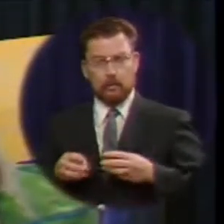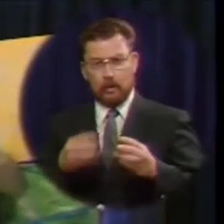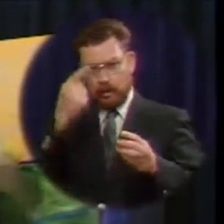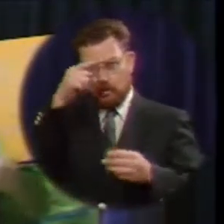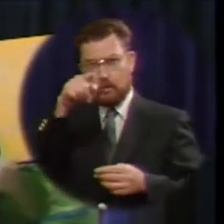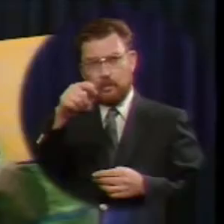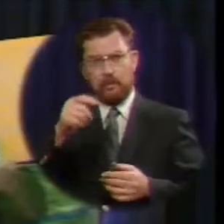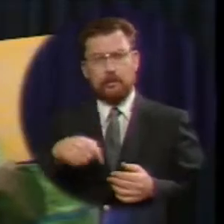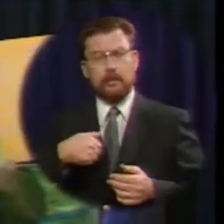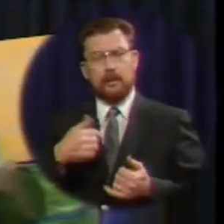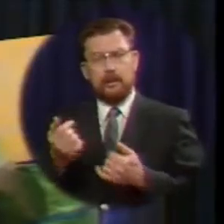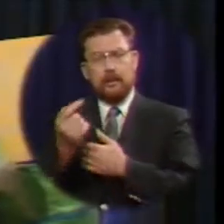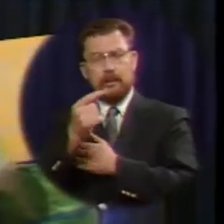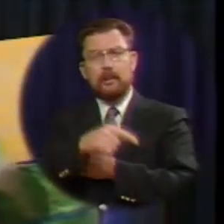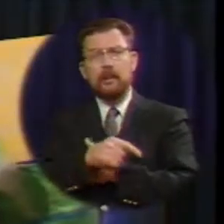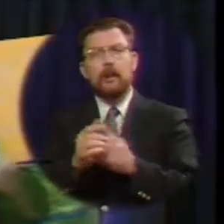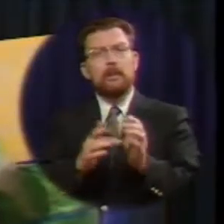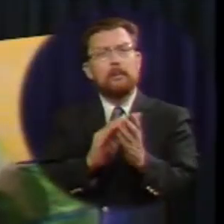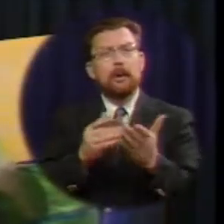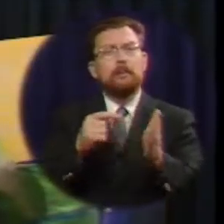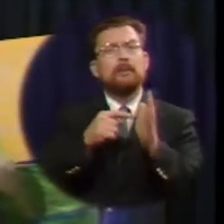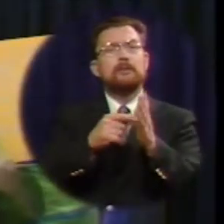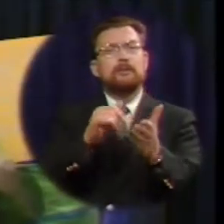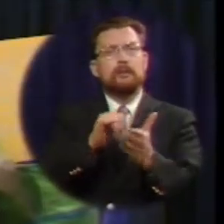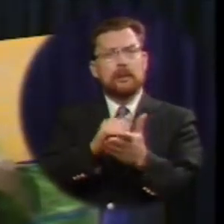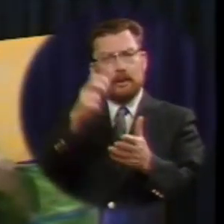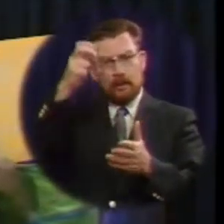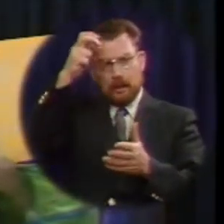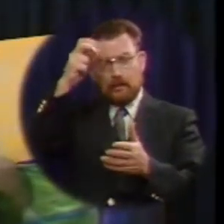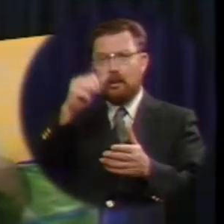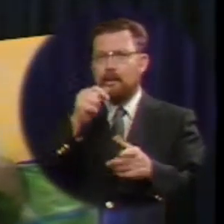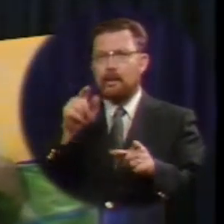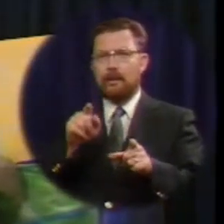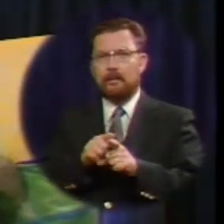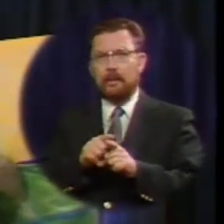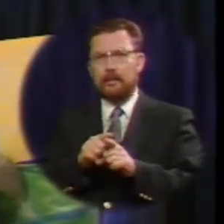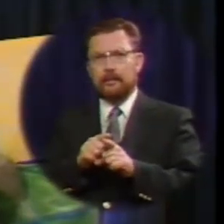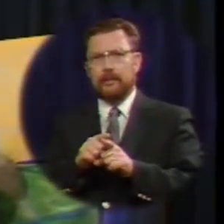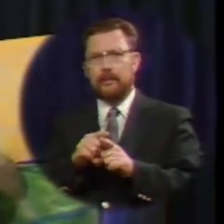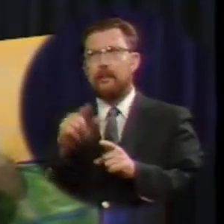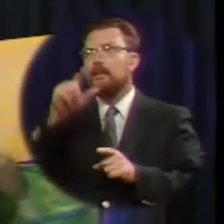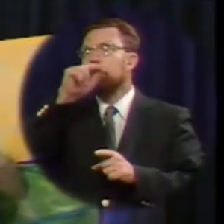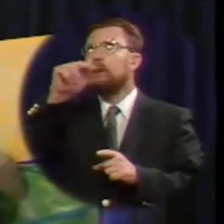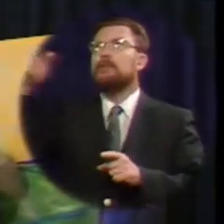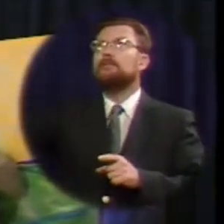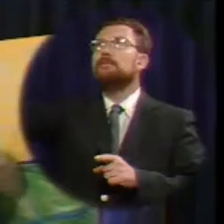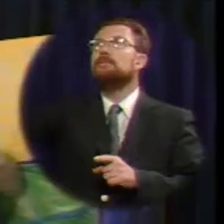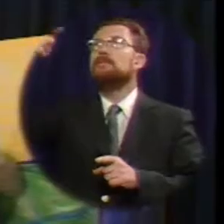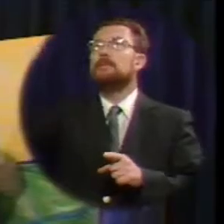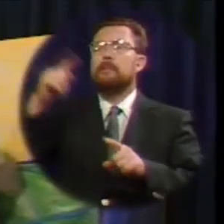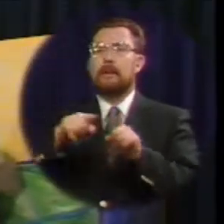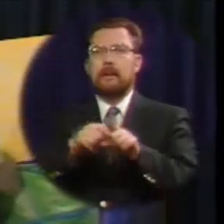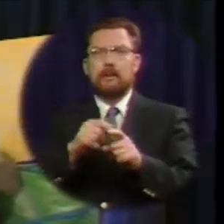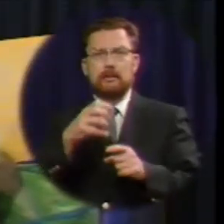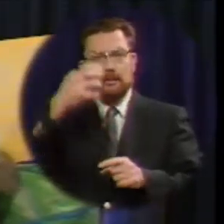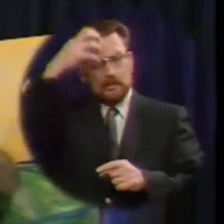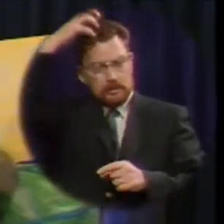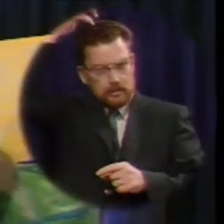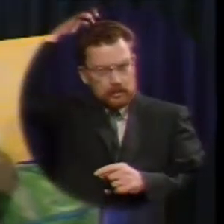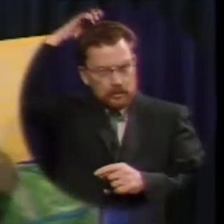today the bible pictures the devil not as a soaring vulture but as a roaring lion going out upon